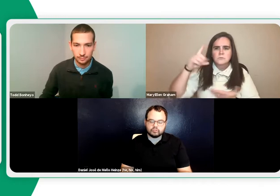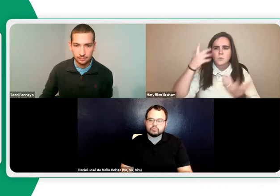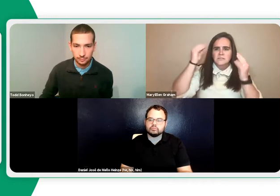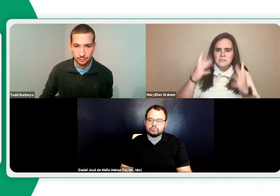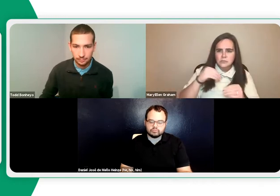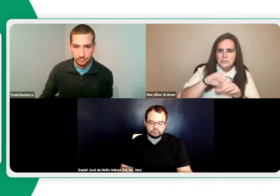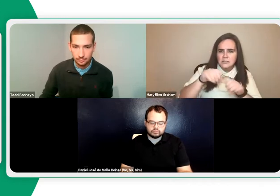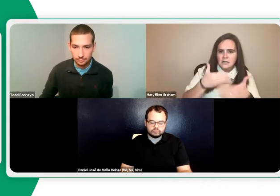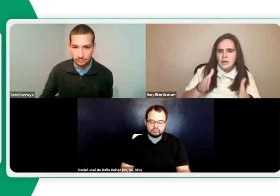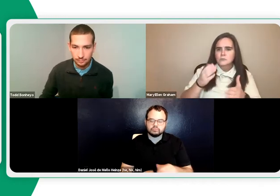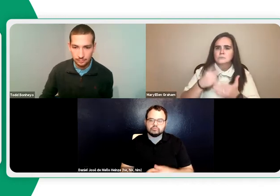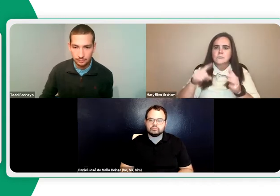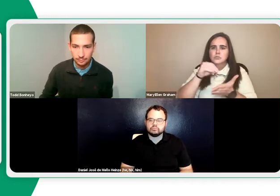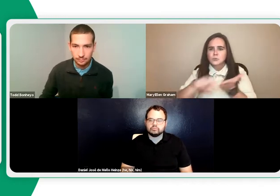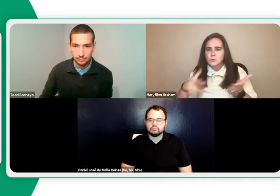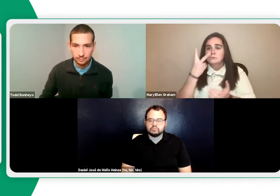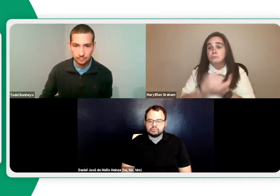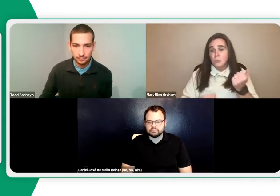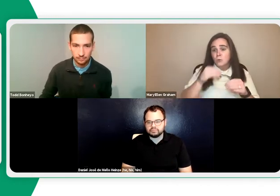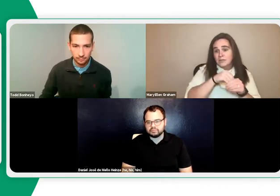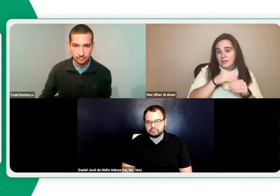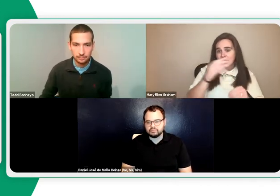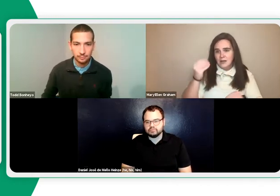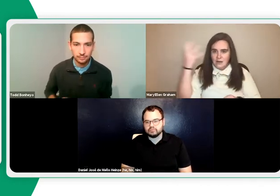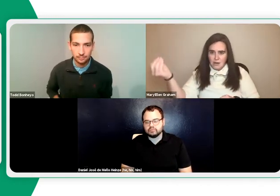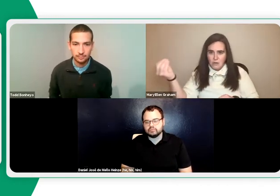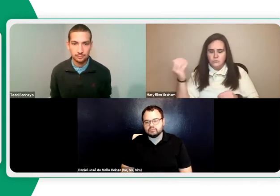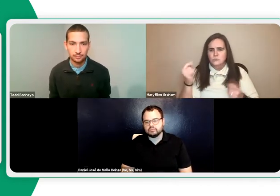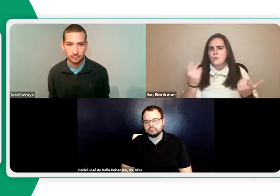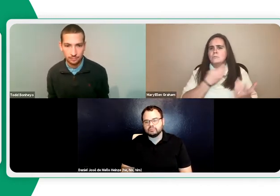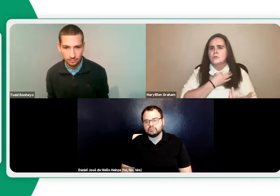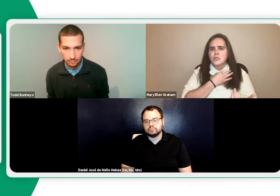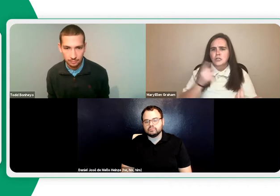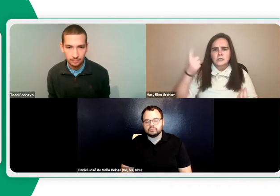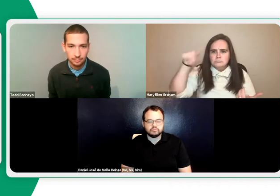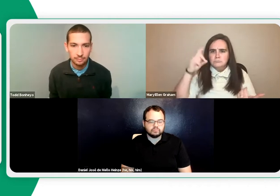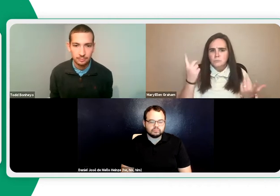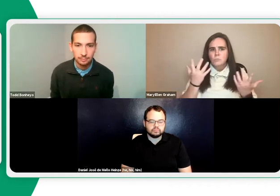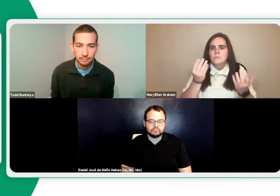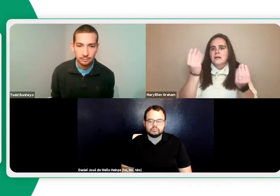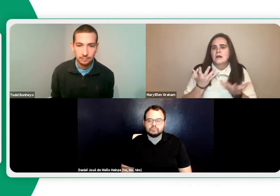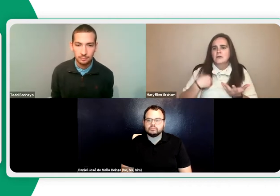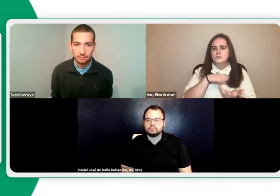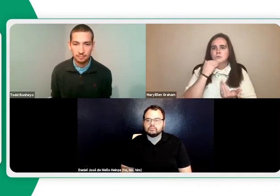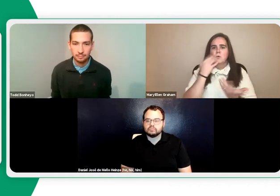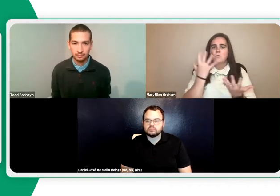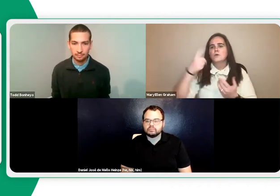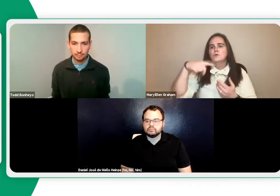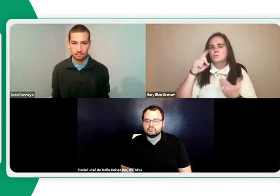Knowing some schools have teachers working classrooms, and both in and out of the classroom. So tell